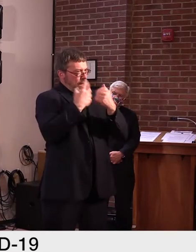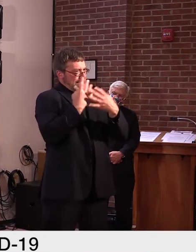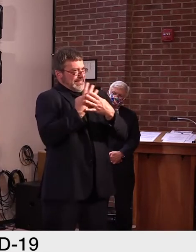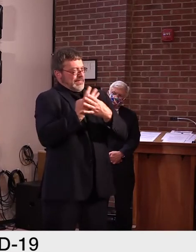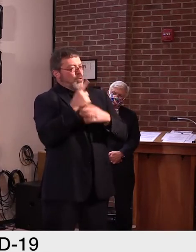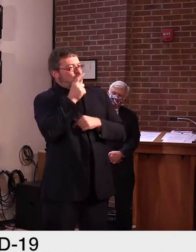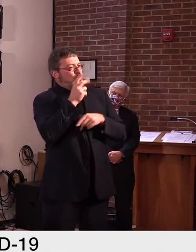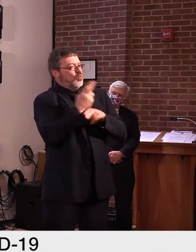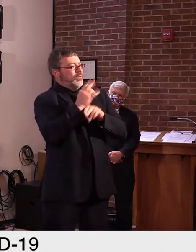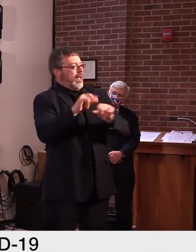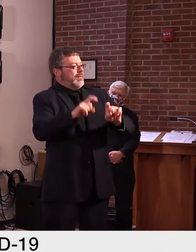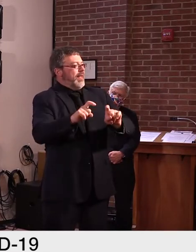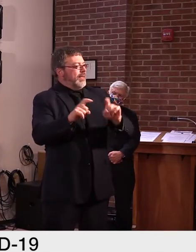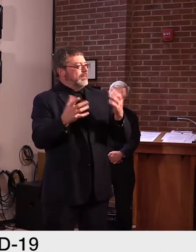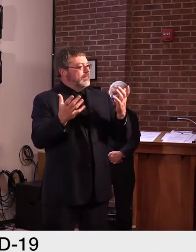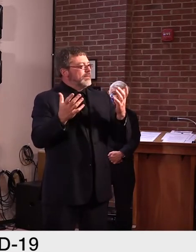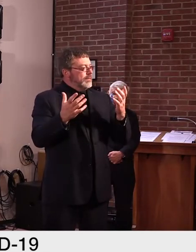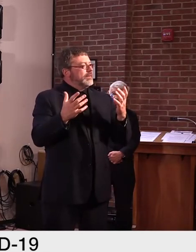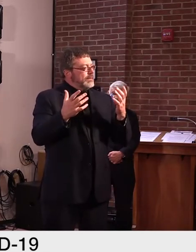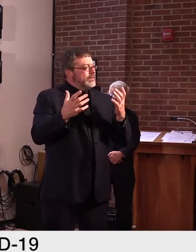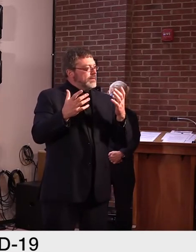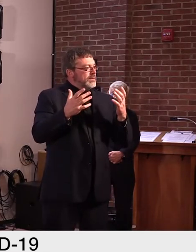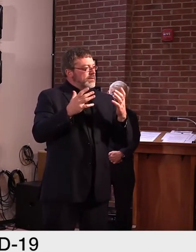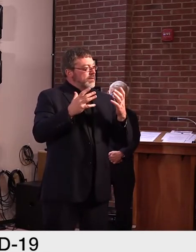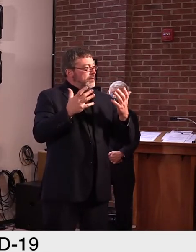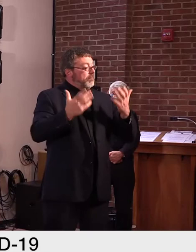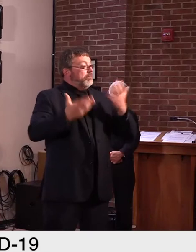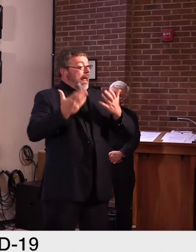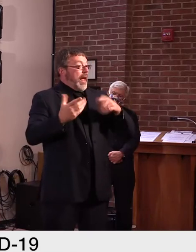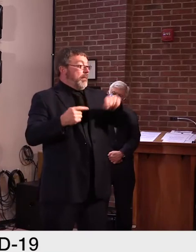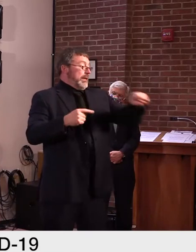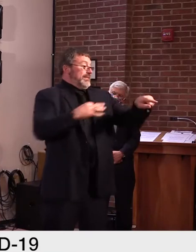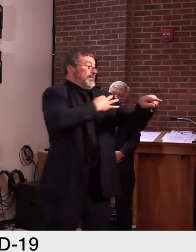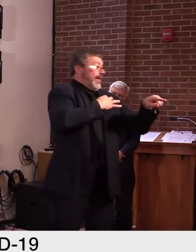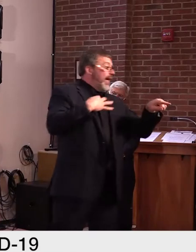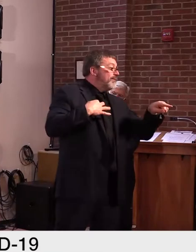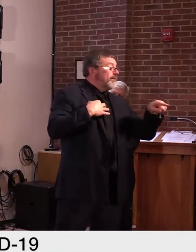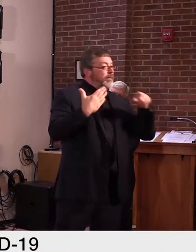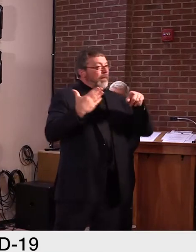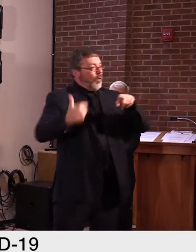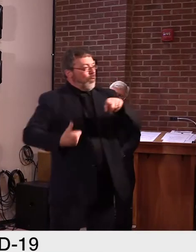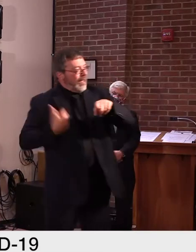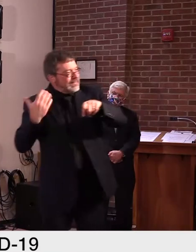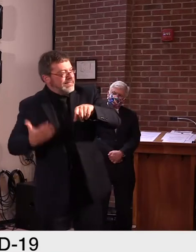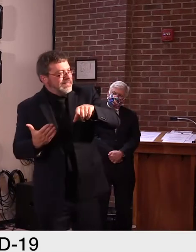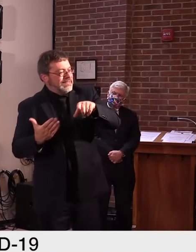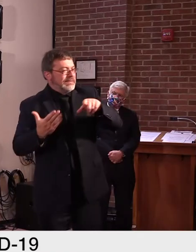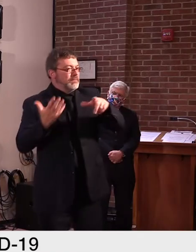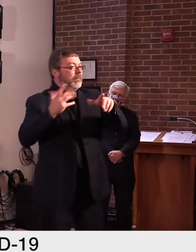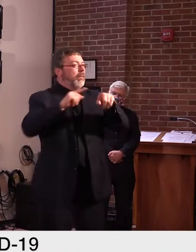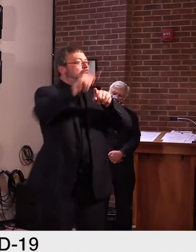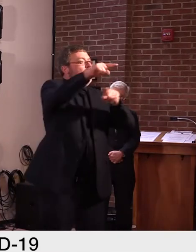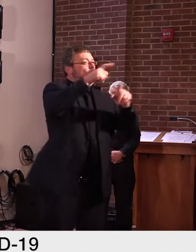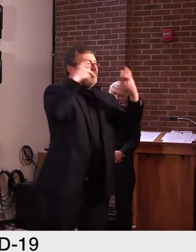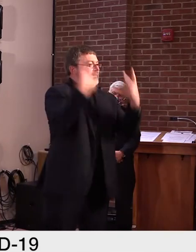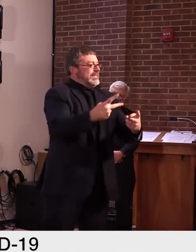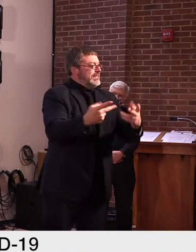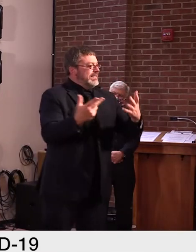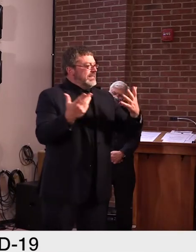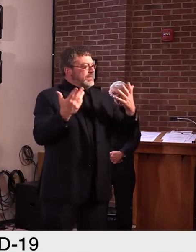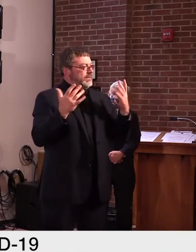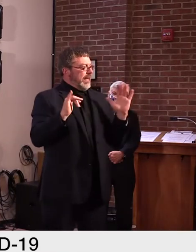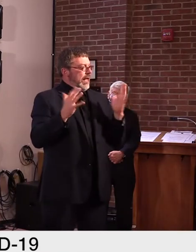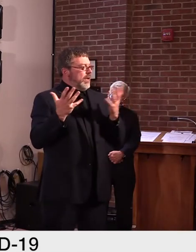population usually of workers or residents in such facilities and, um, seeing if there's any